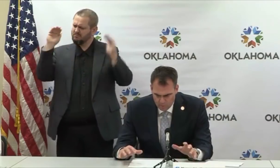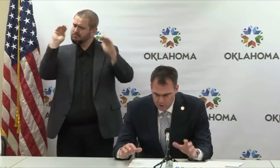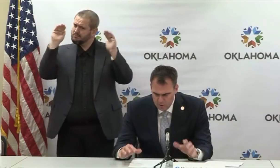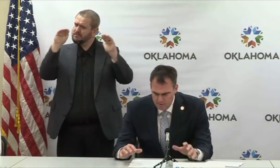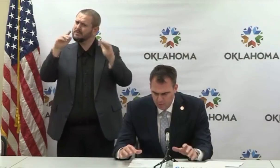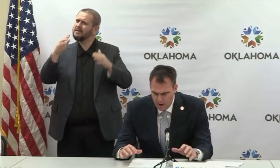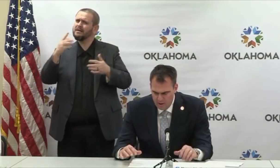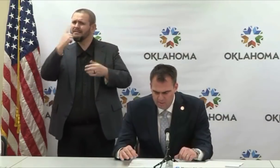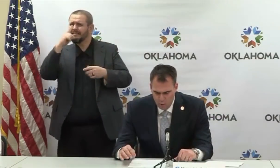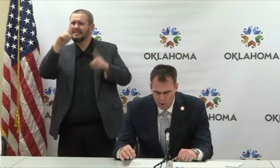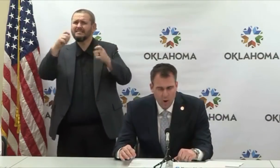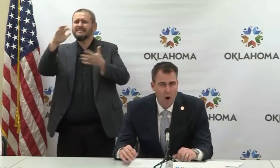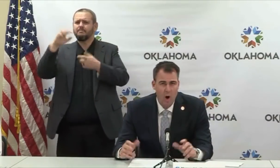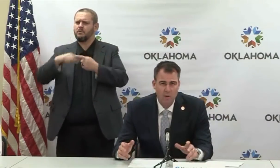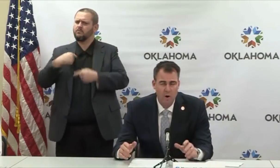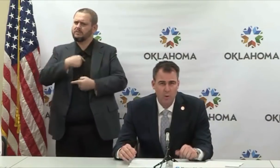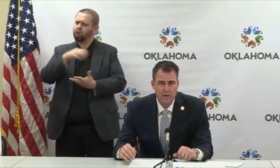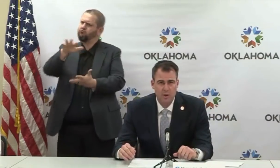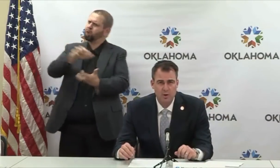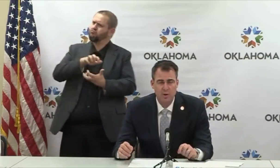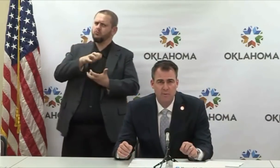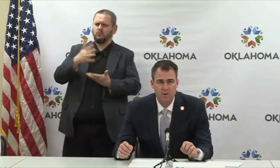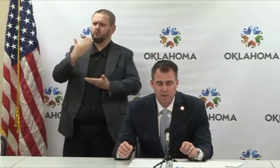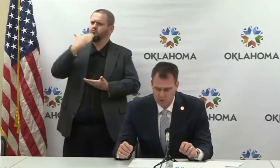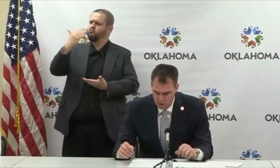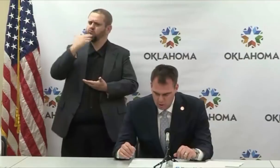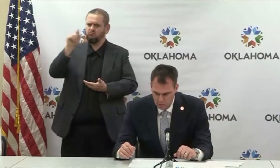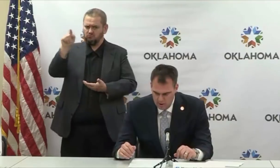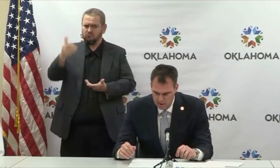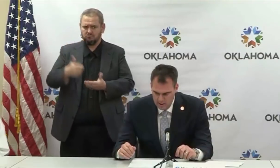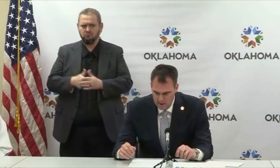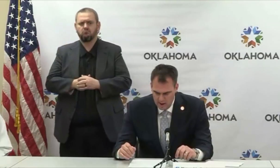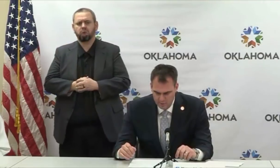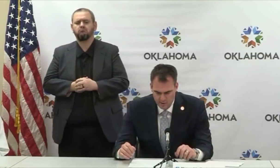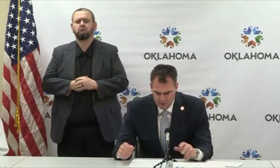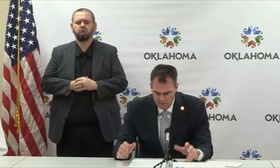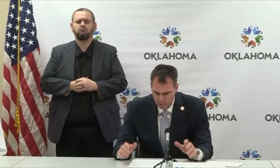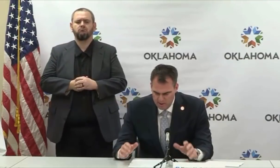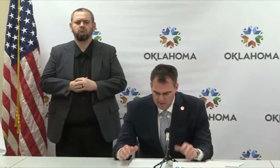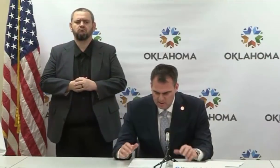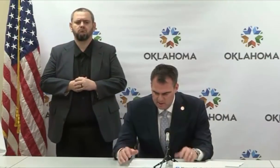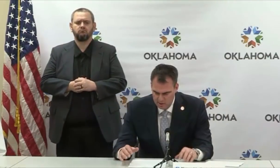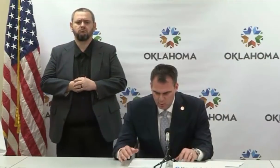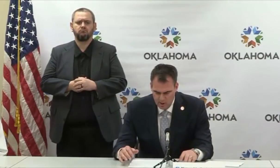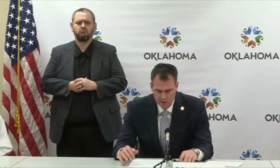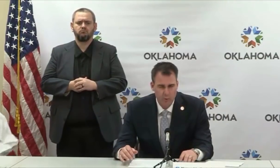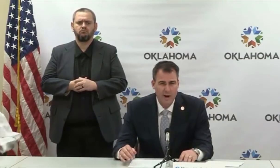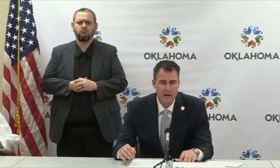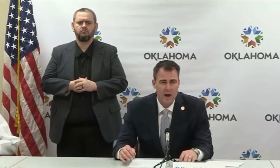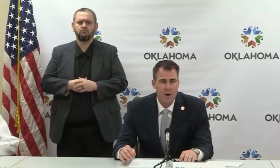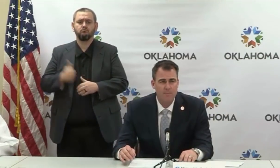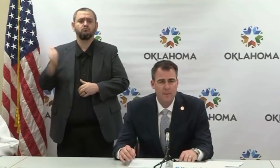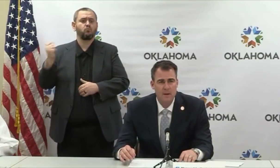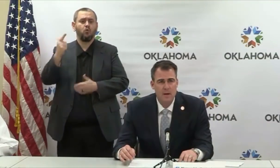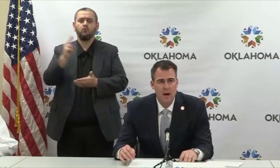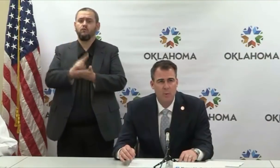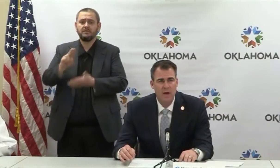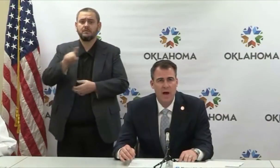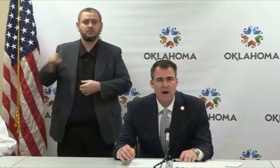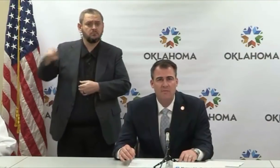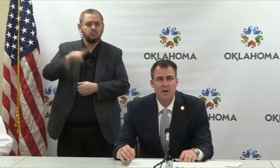Oklahomans should be proud of the work all of our research universities are doing through this unprecedented situation. Right now,